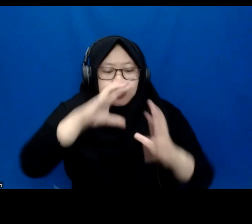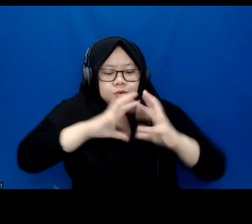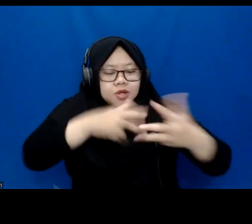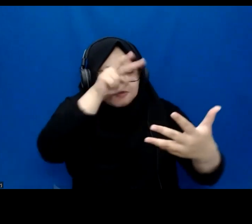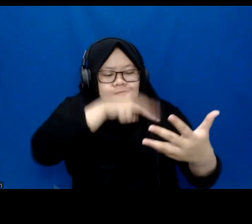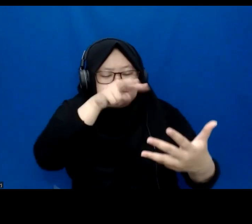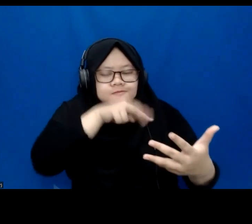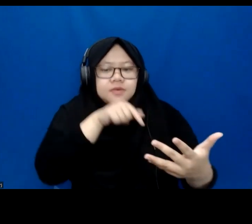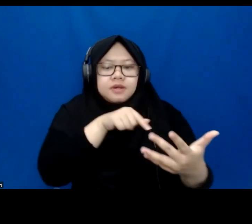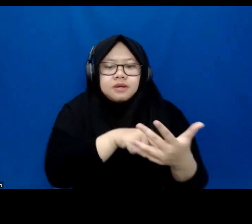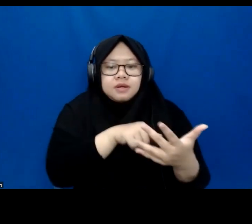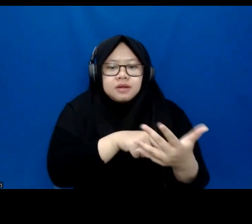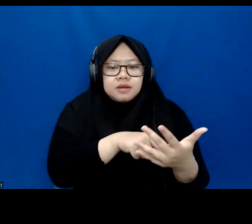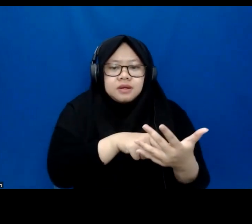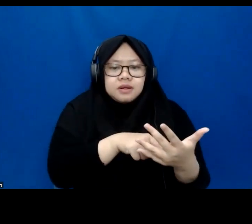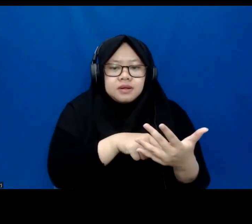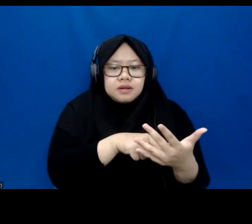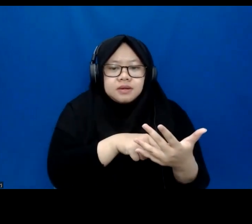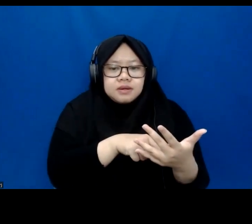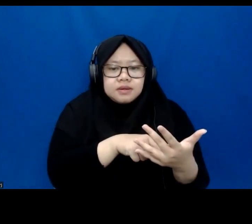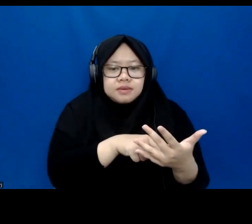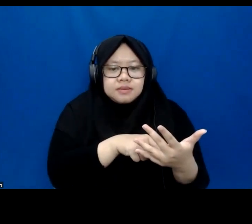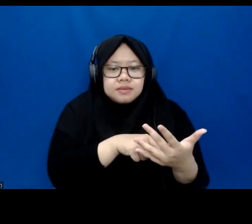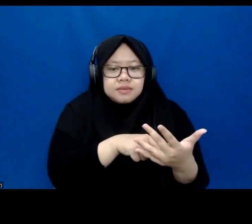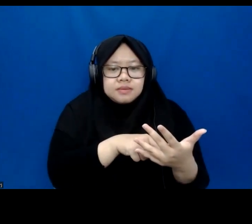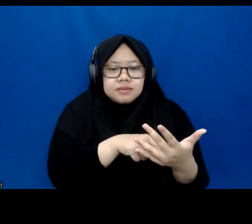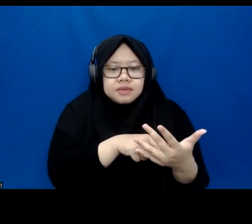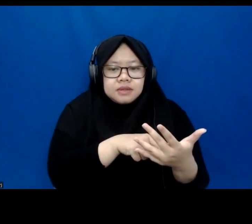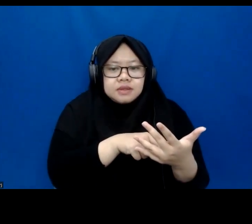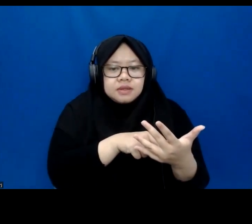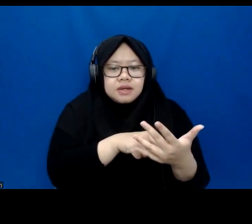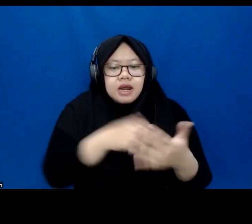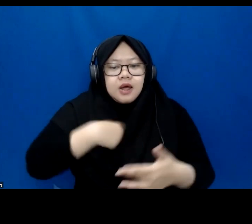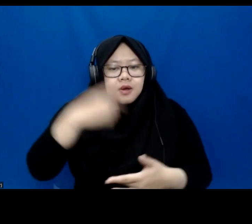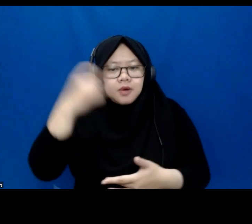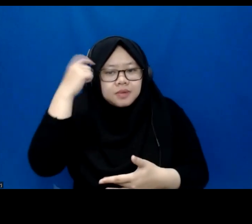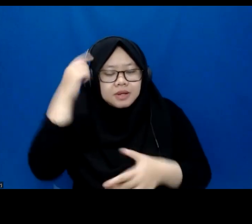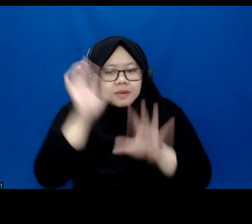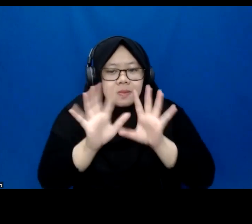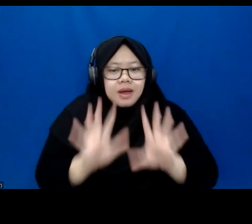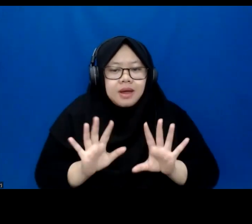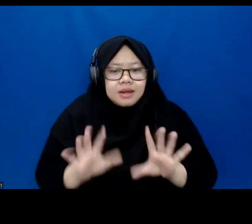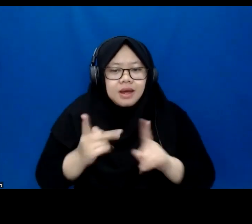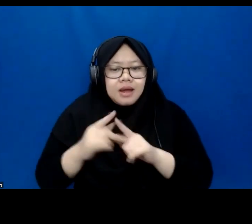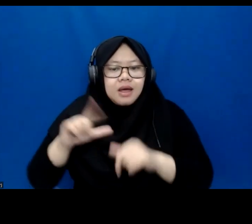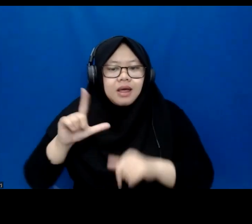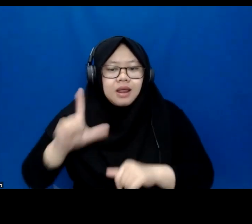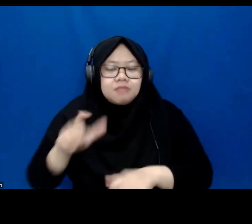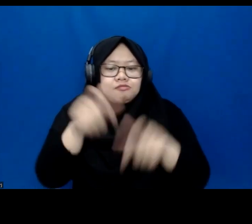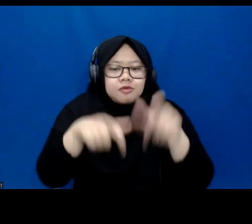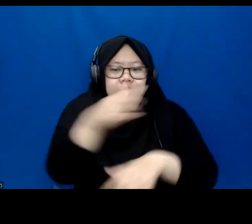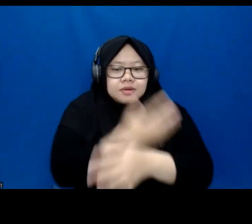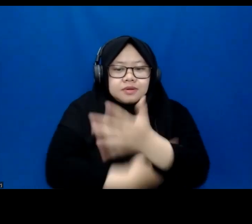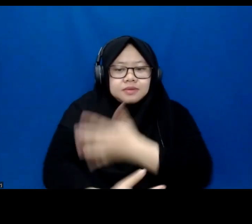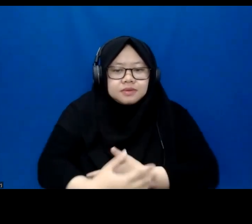as a unified place, I do think that actually a lot of things that people with disability, what we want, is